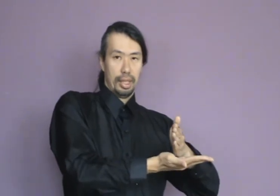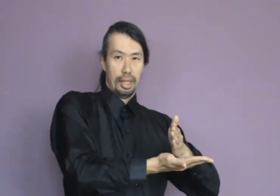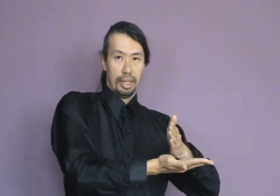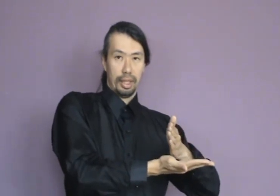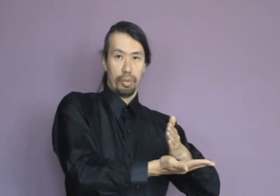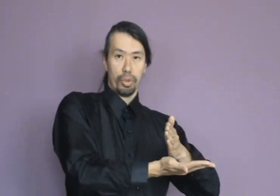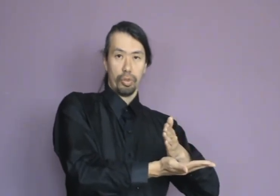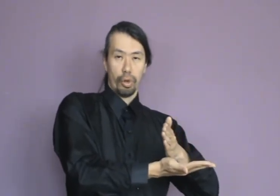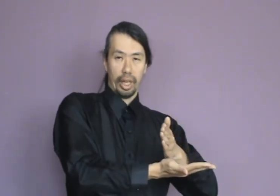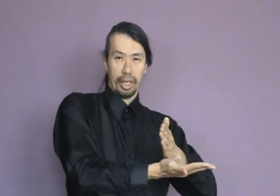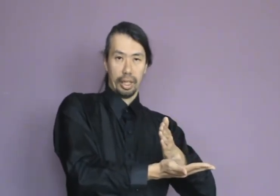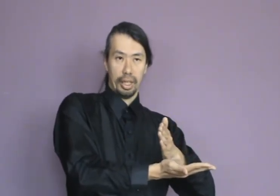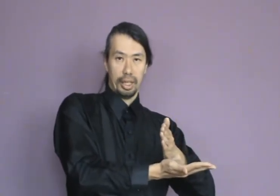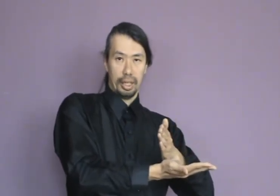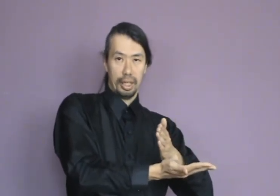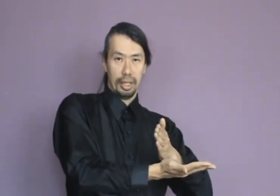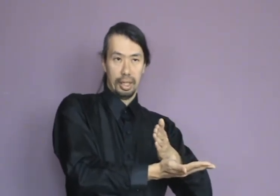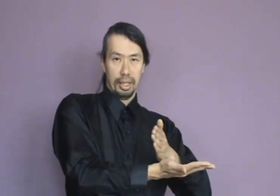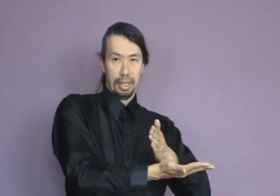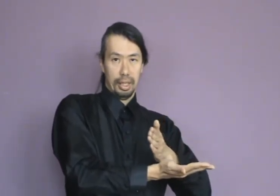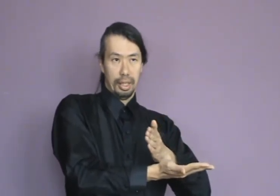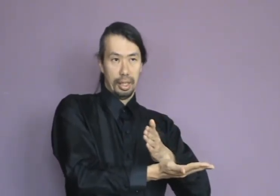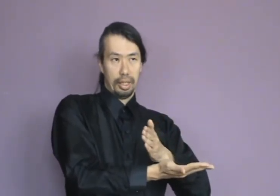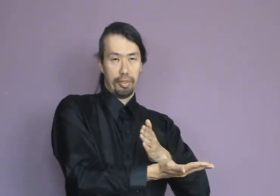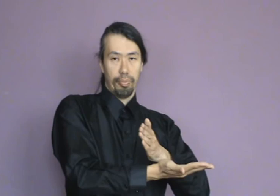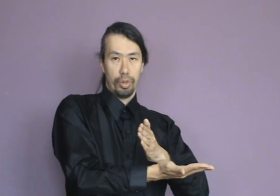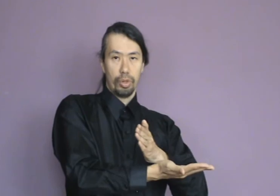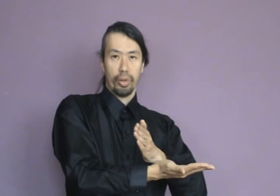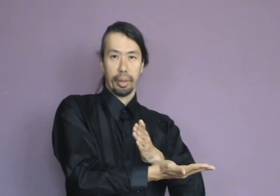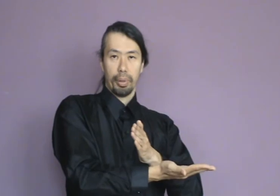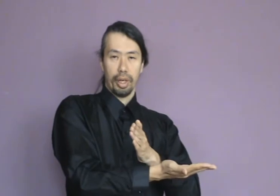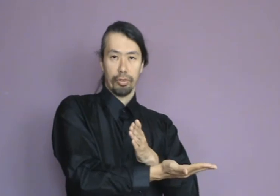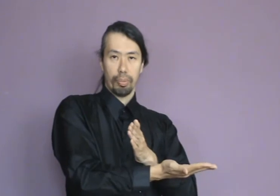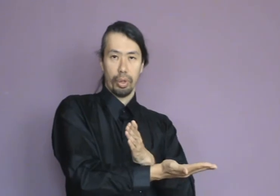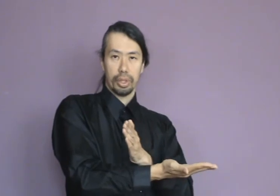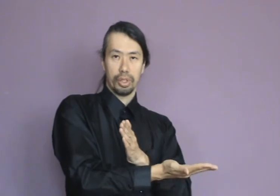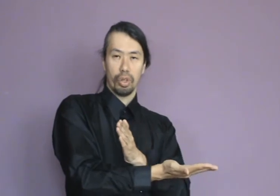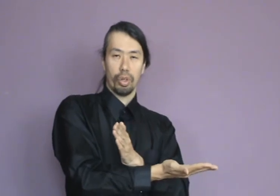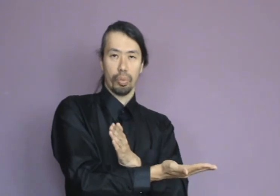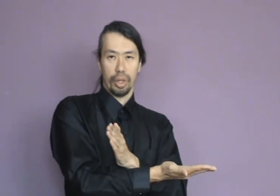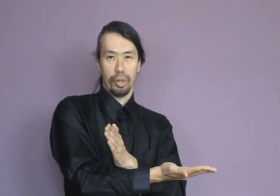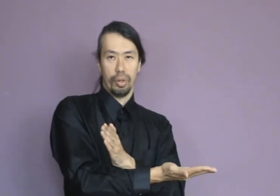Then you move your hand and you drag part of the blockage along with you.